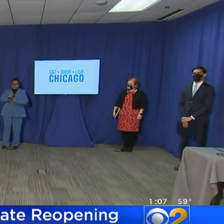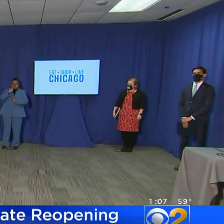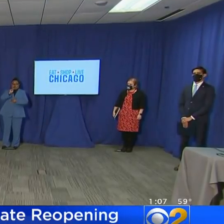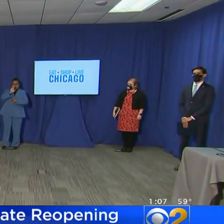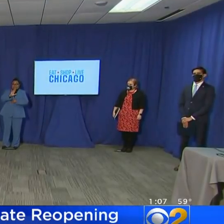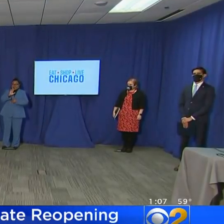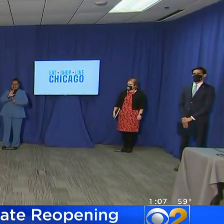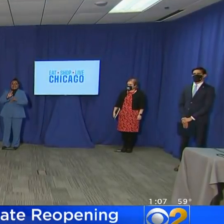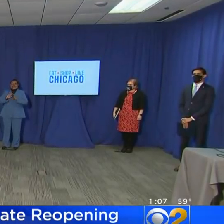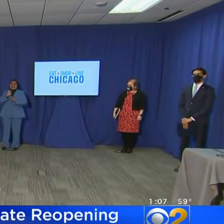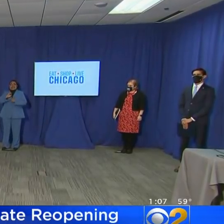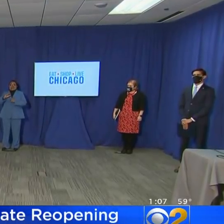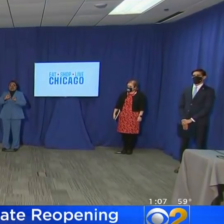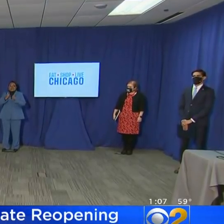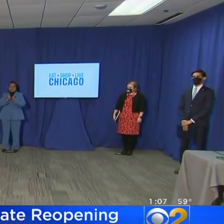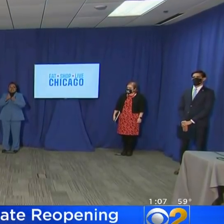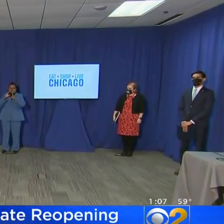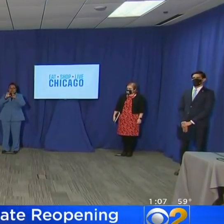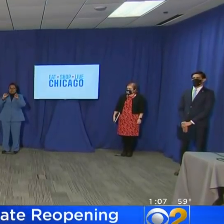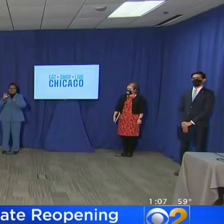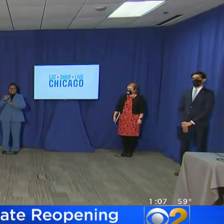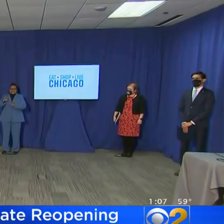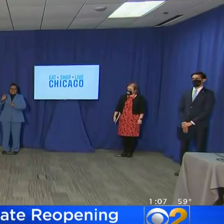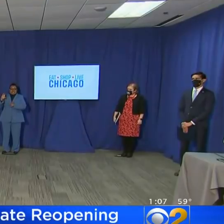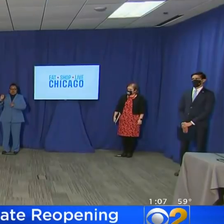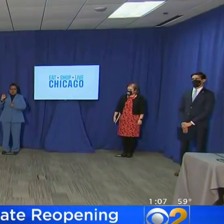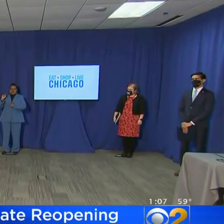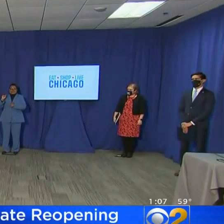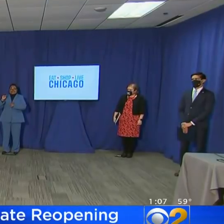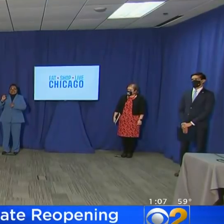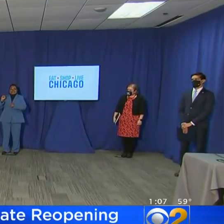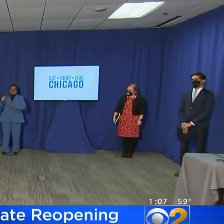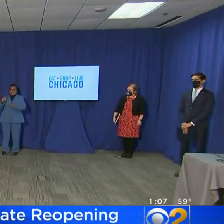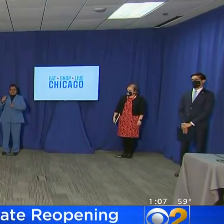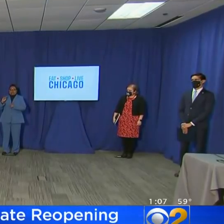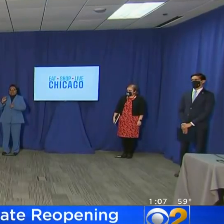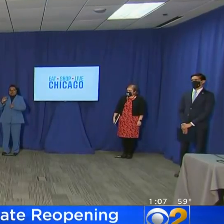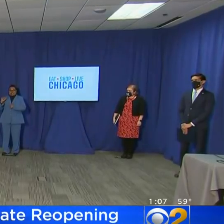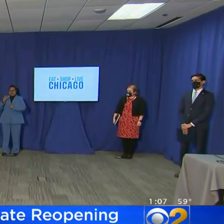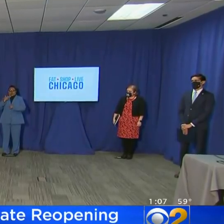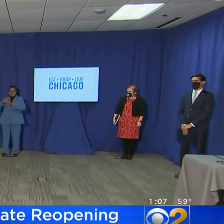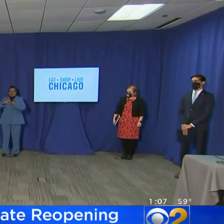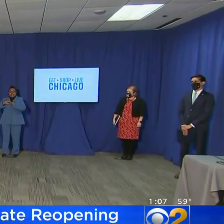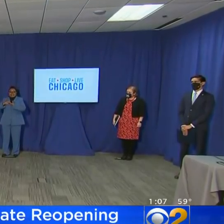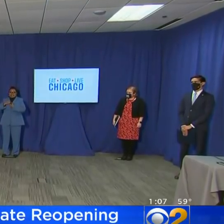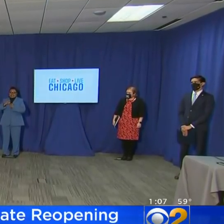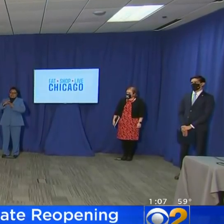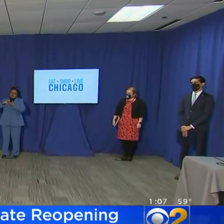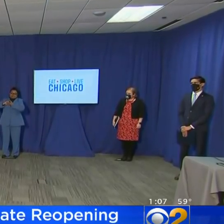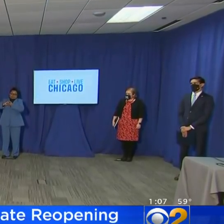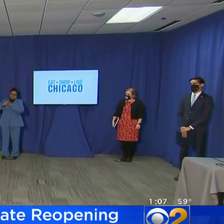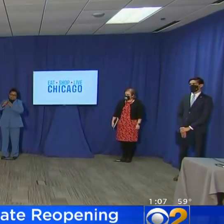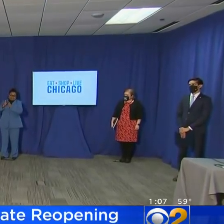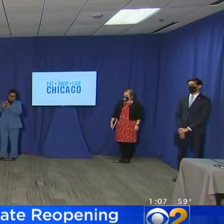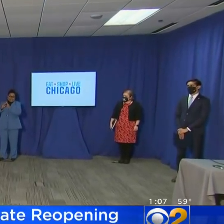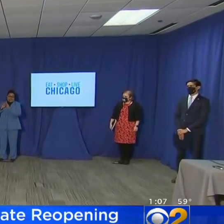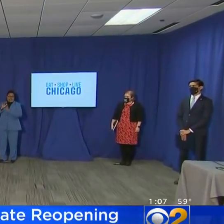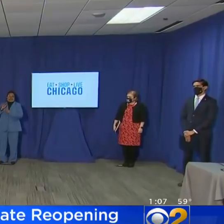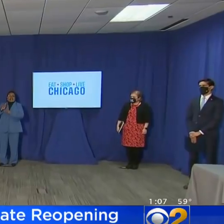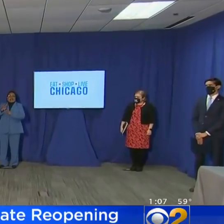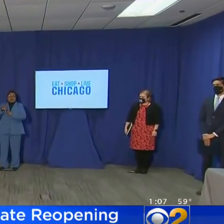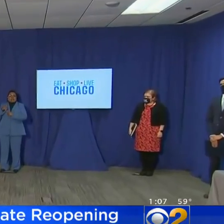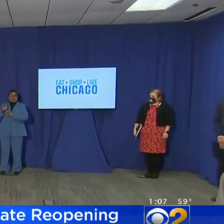side, Illinois Association President and CEO Sam Toya, our good friend and partner in crime, Club